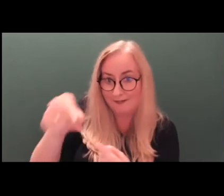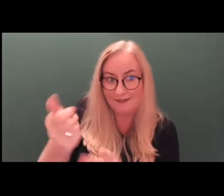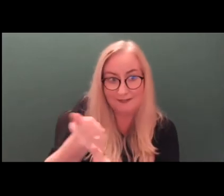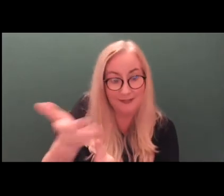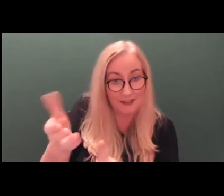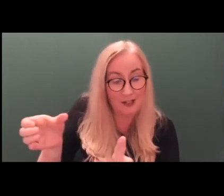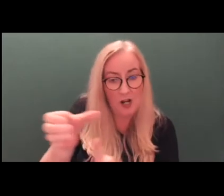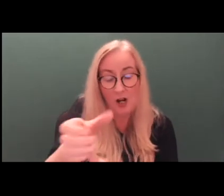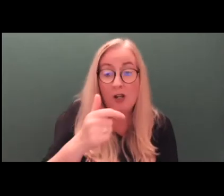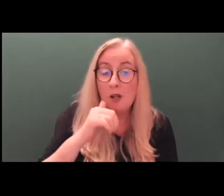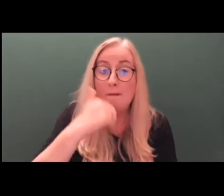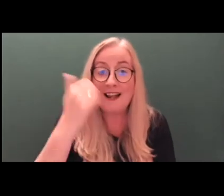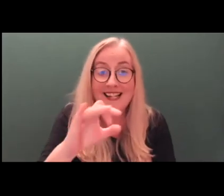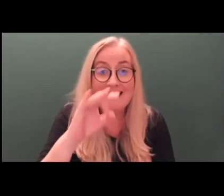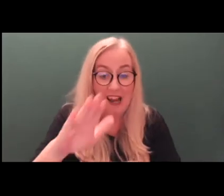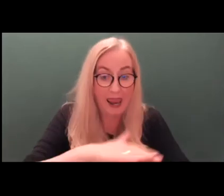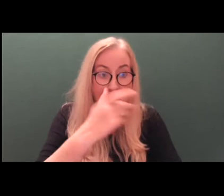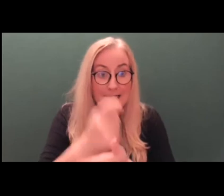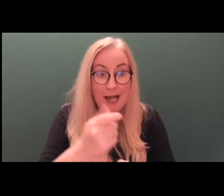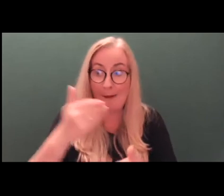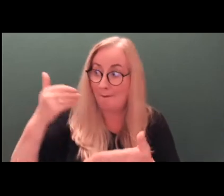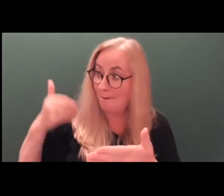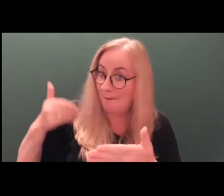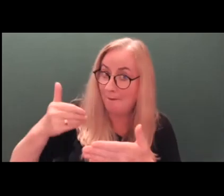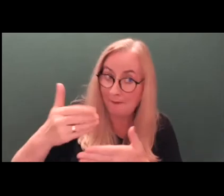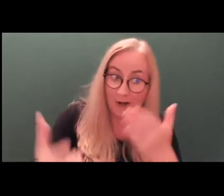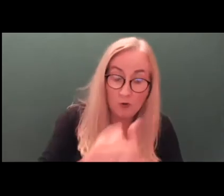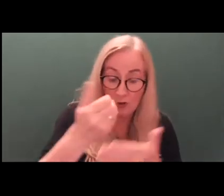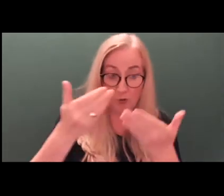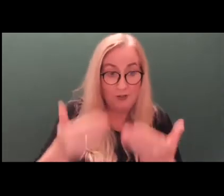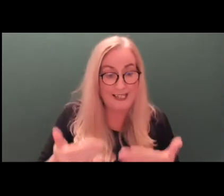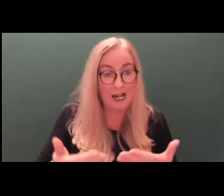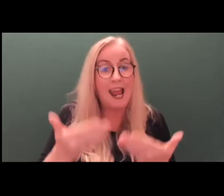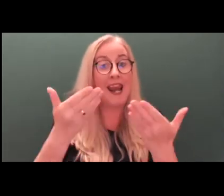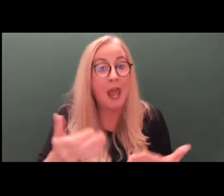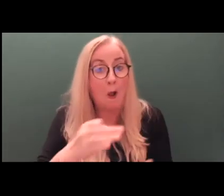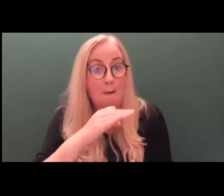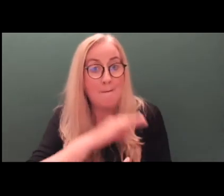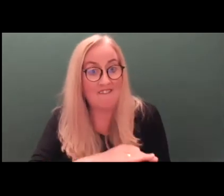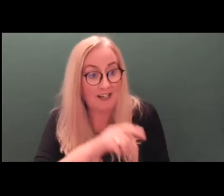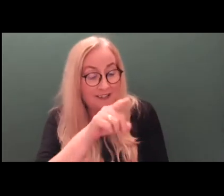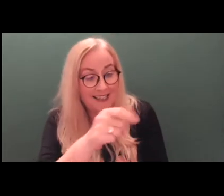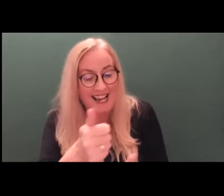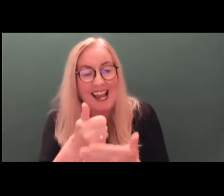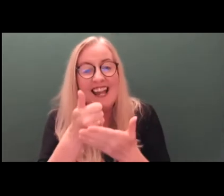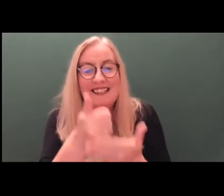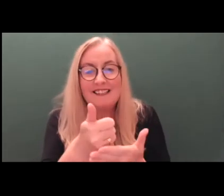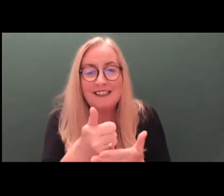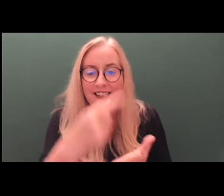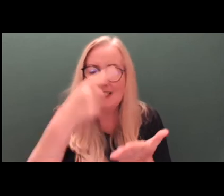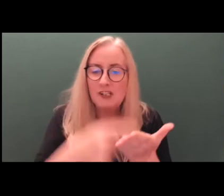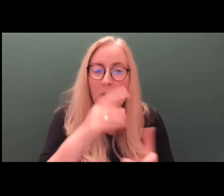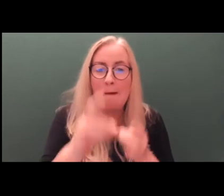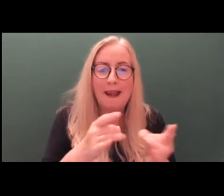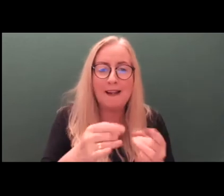taken so long to get to where we are today, and now that the benefits of the Assisted Decision-Making Capacity Act are